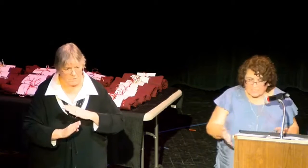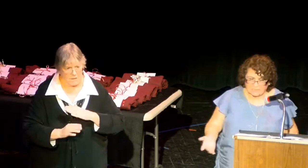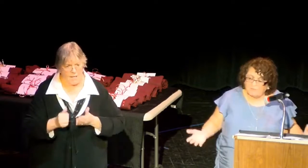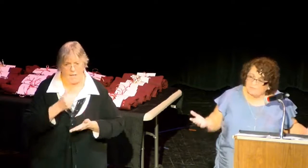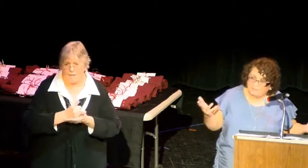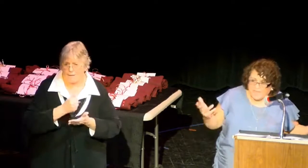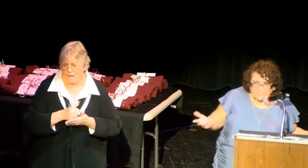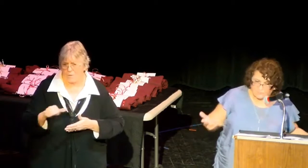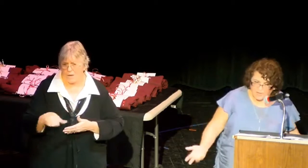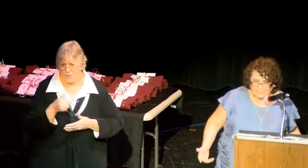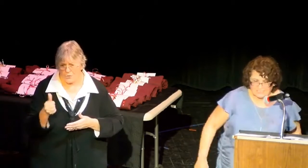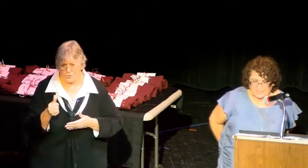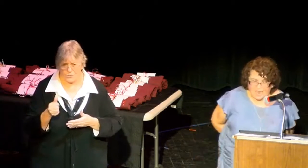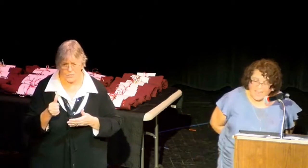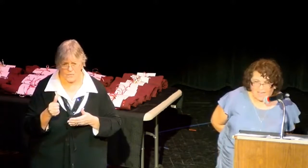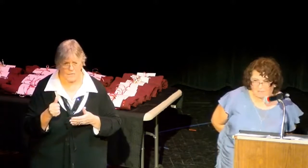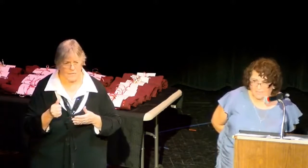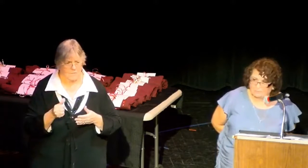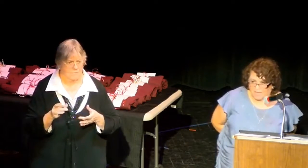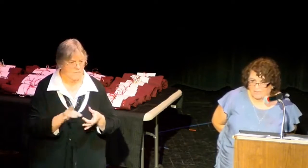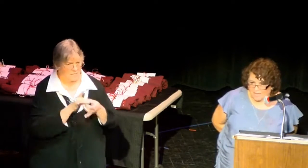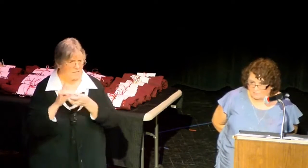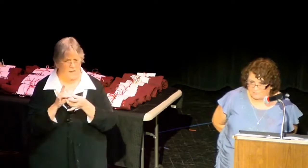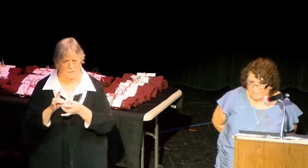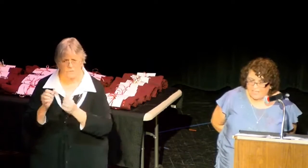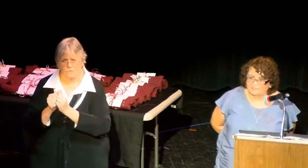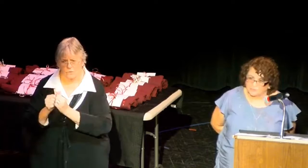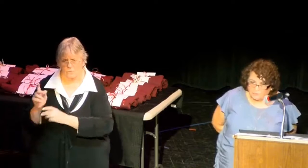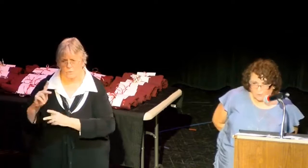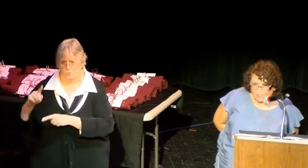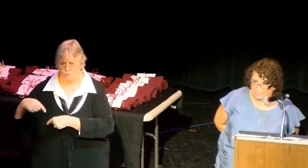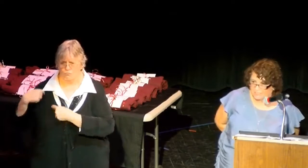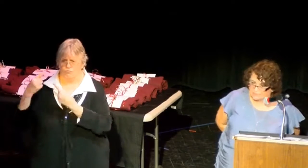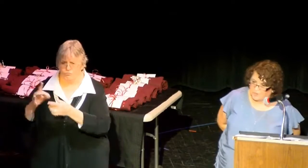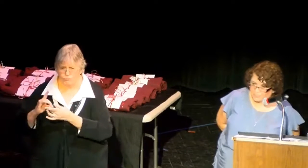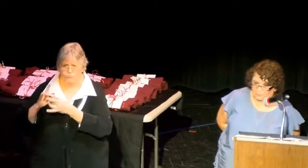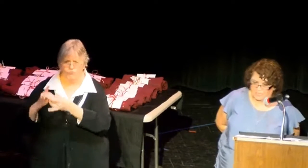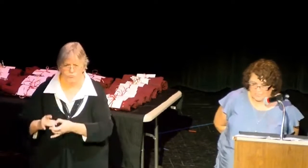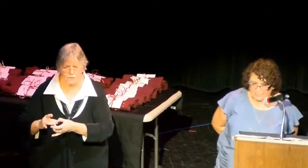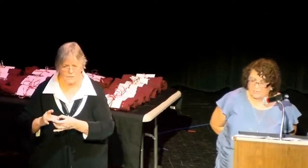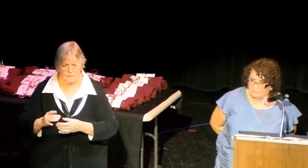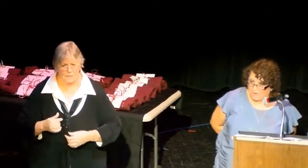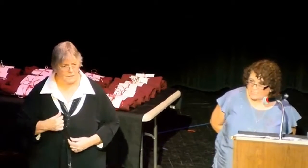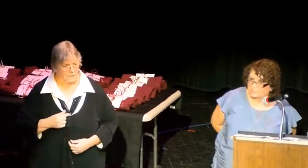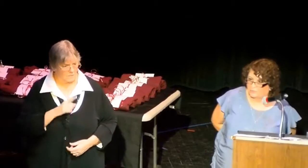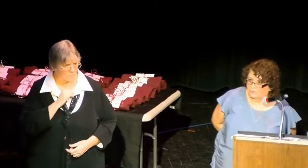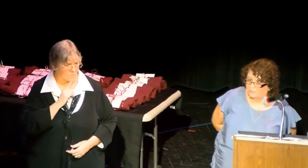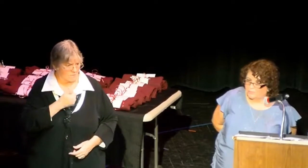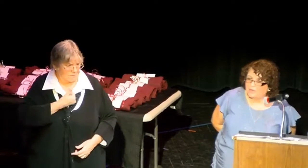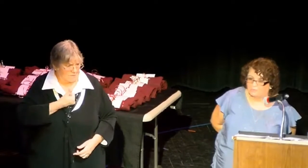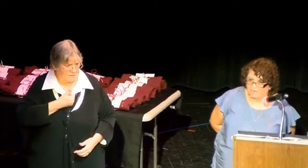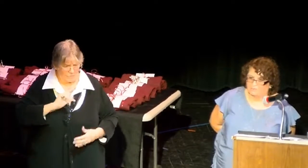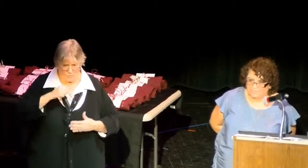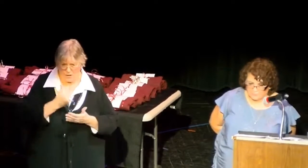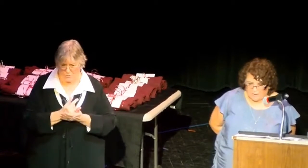Some of the best friends that I have in my life after four years of graduating from high school